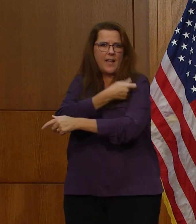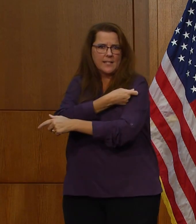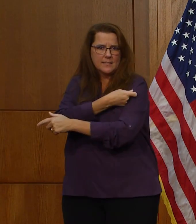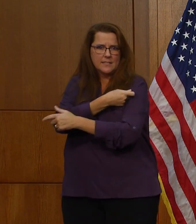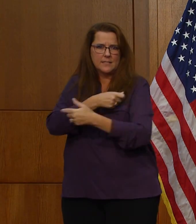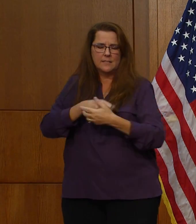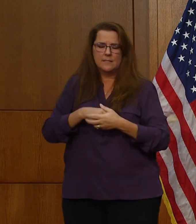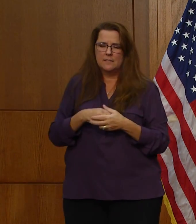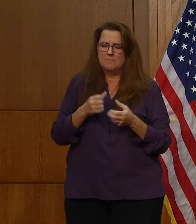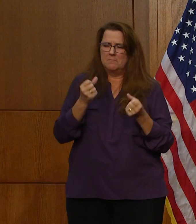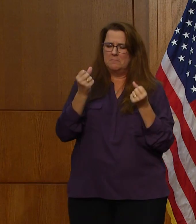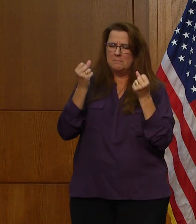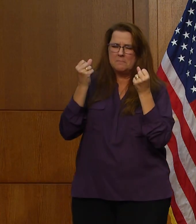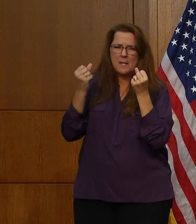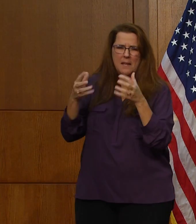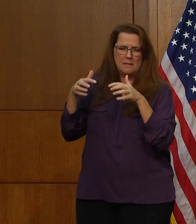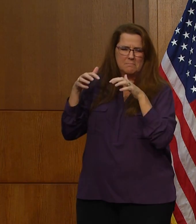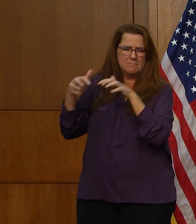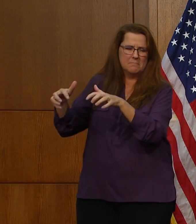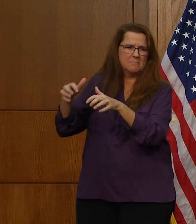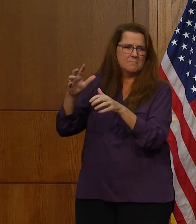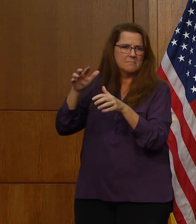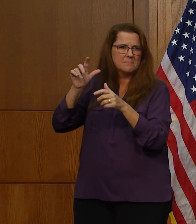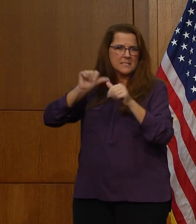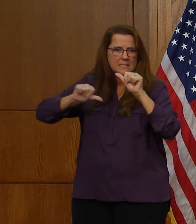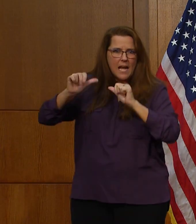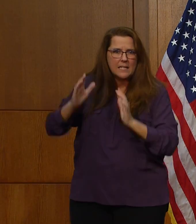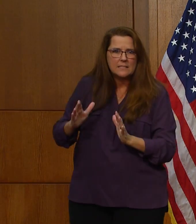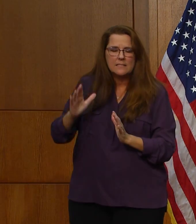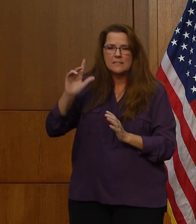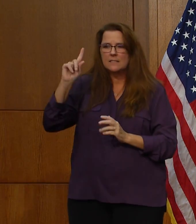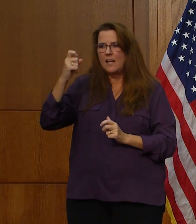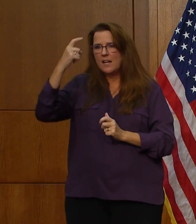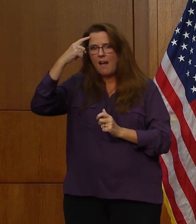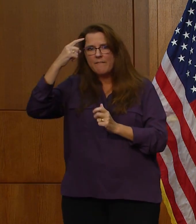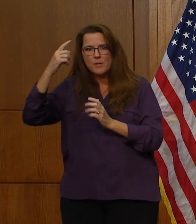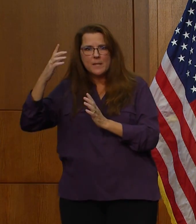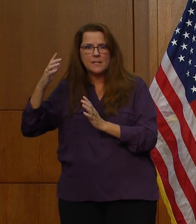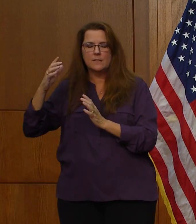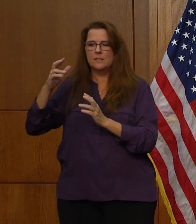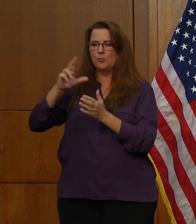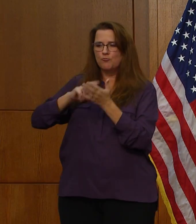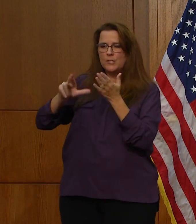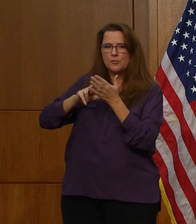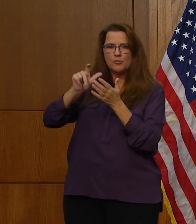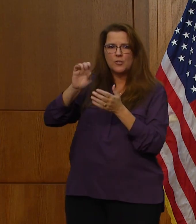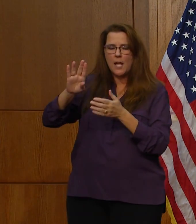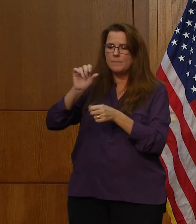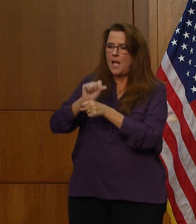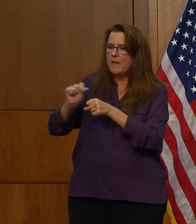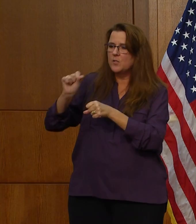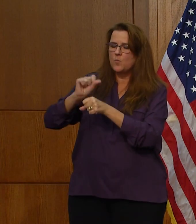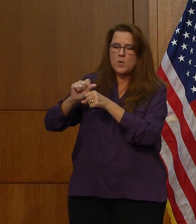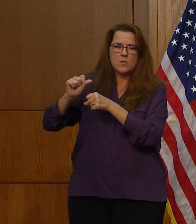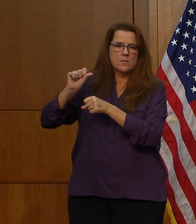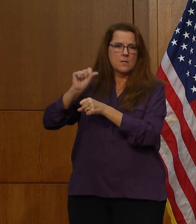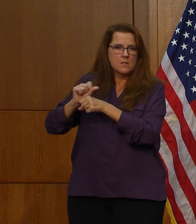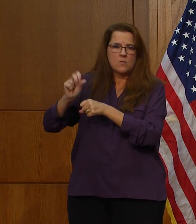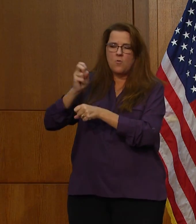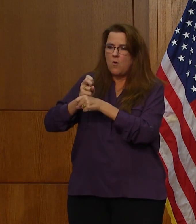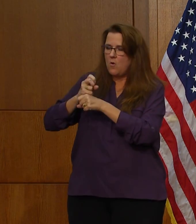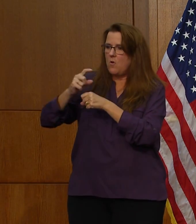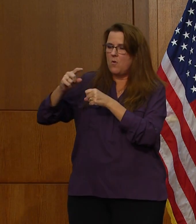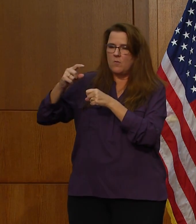of scientists, governments, and research labs have worked around the clock all year to bring these vaccines